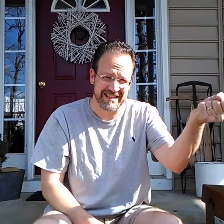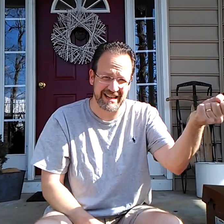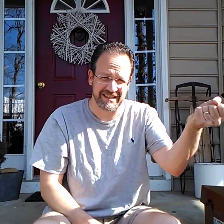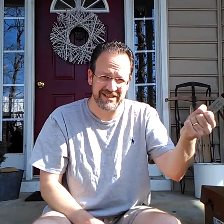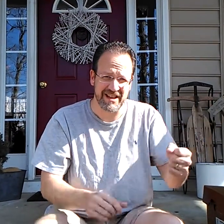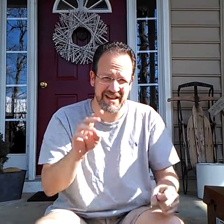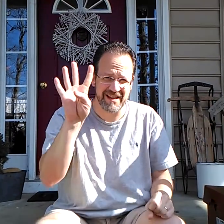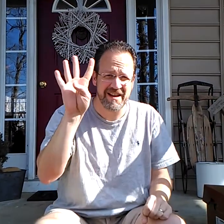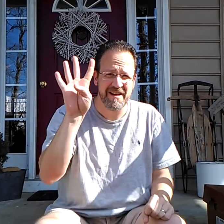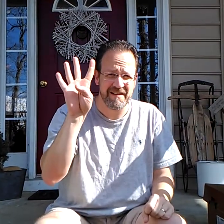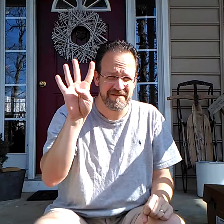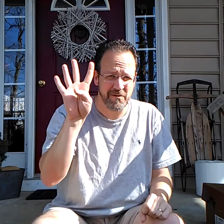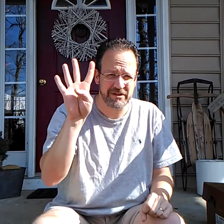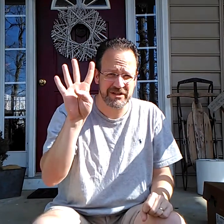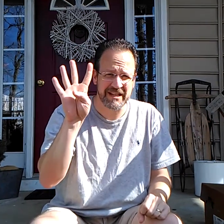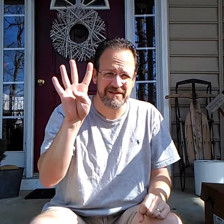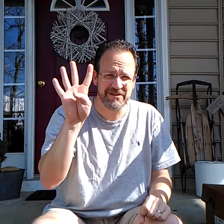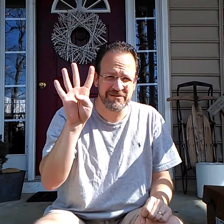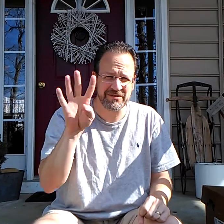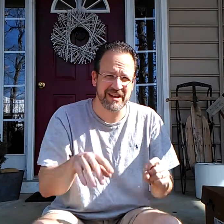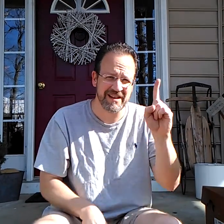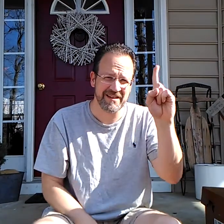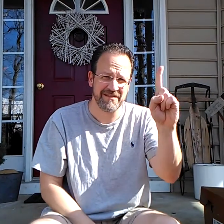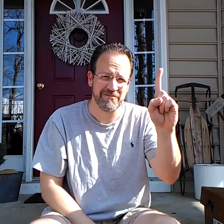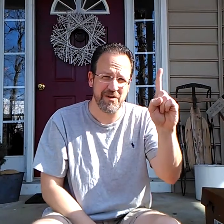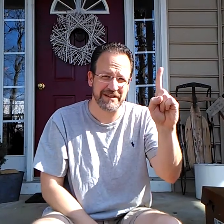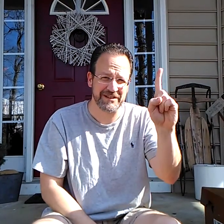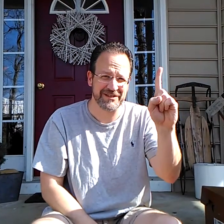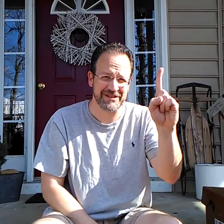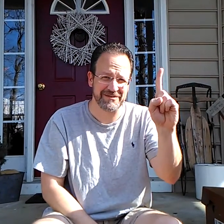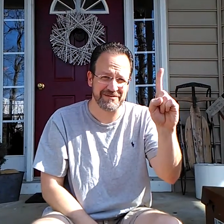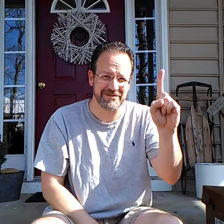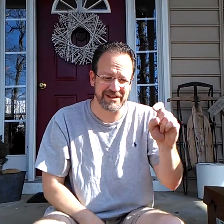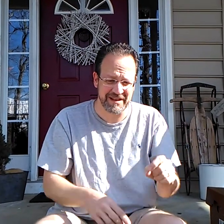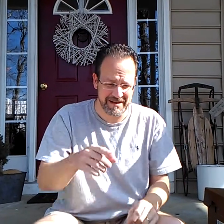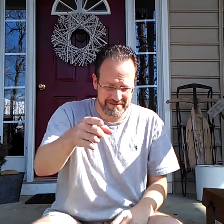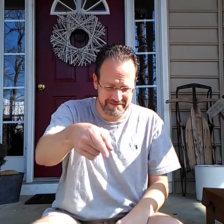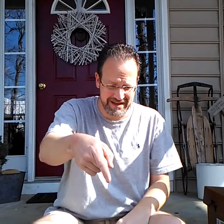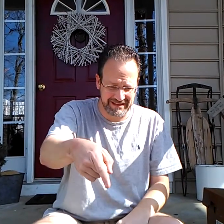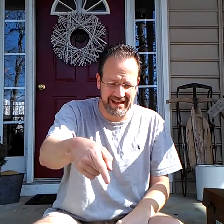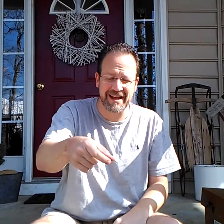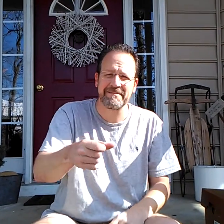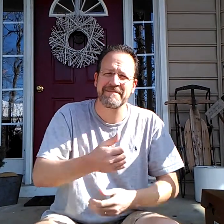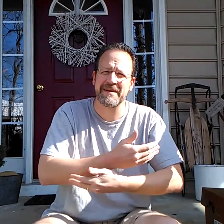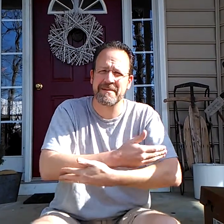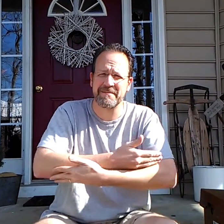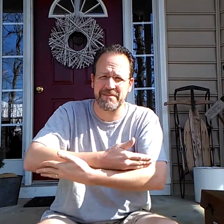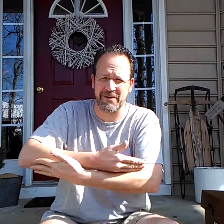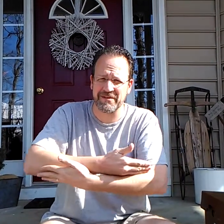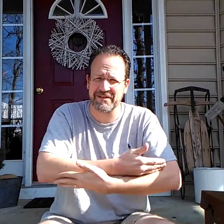zealots. Four distinct views, one good news. Bethlehem, birth.